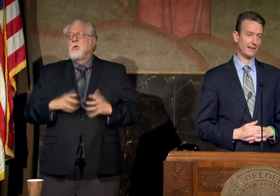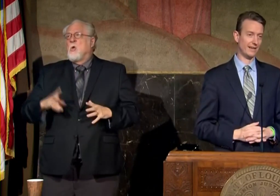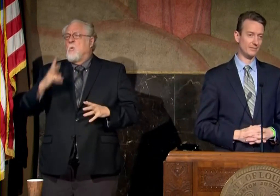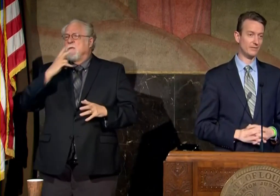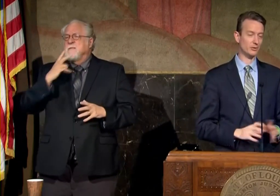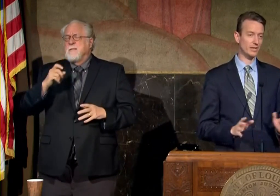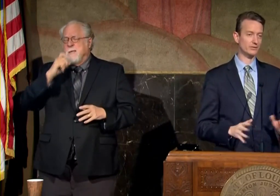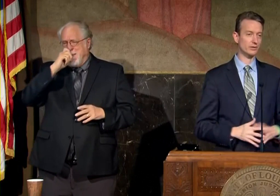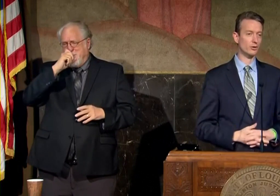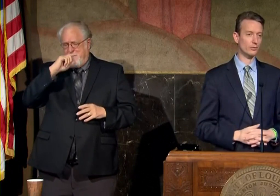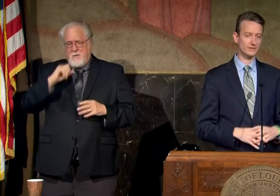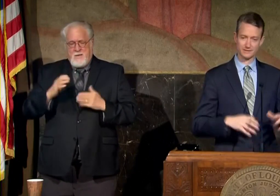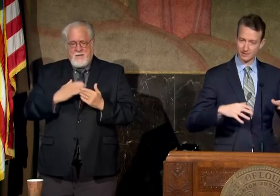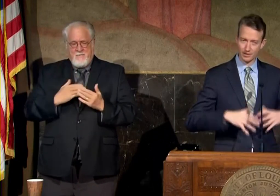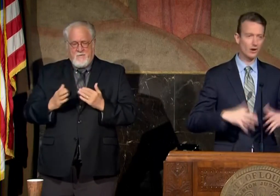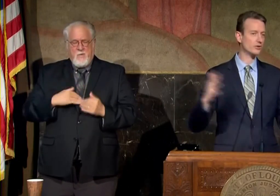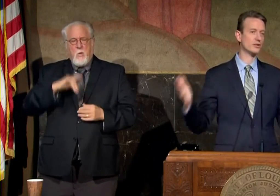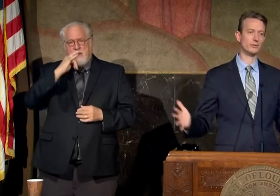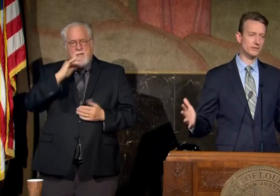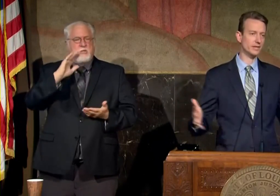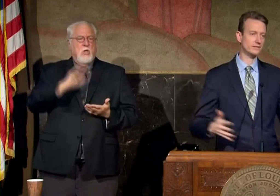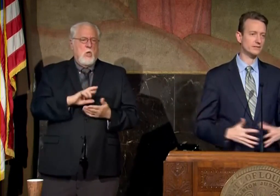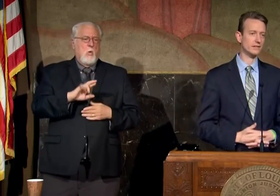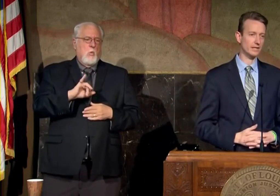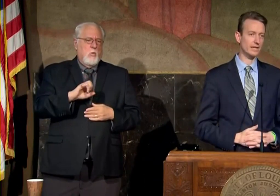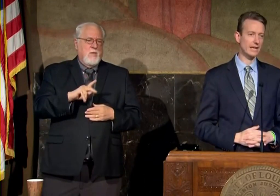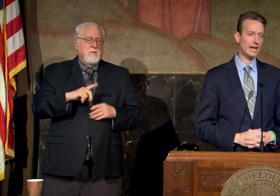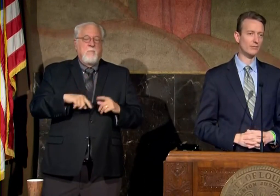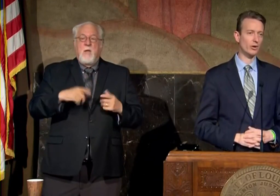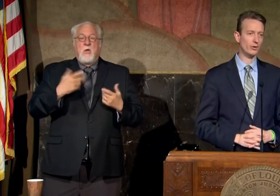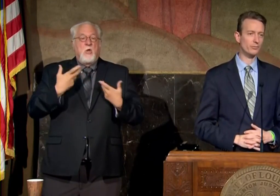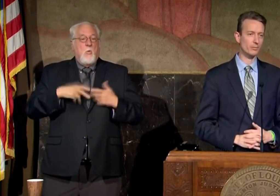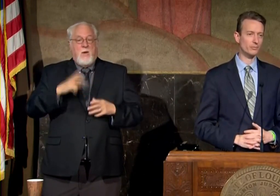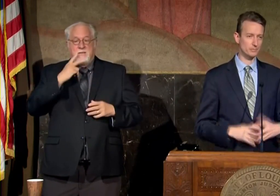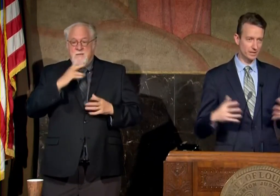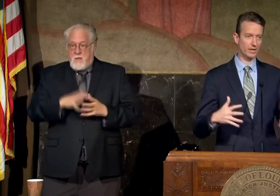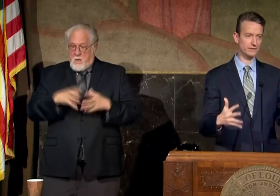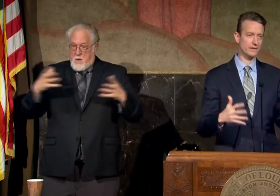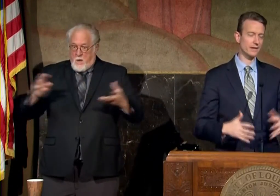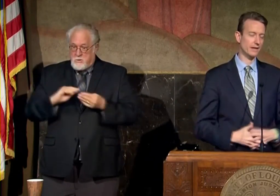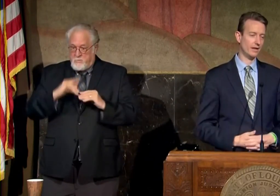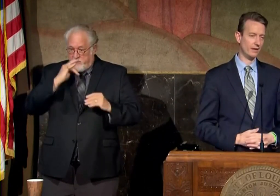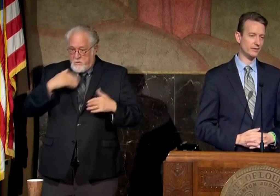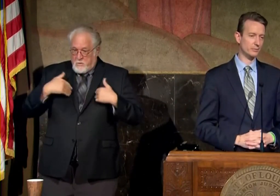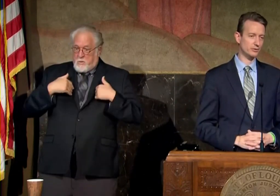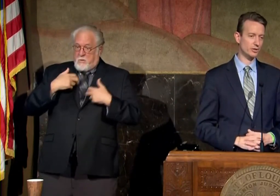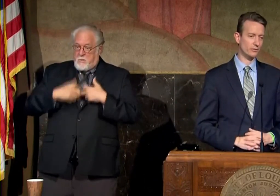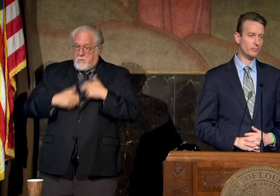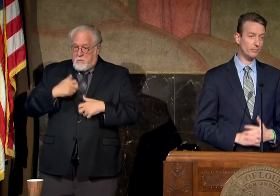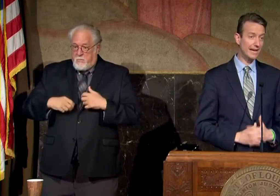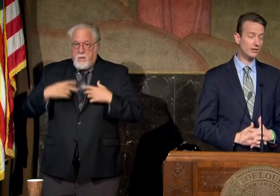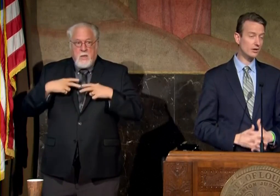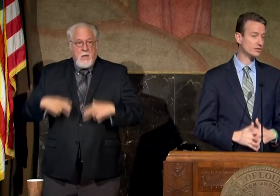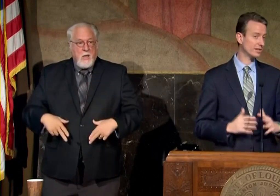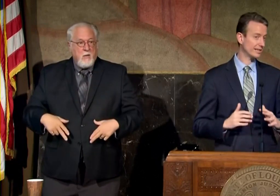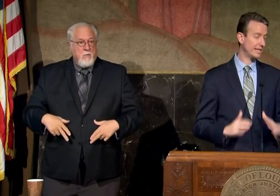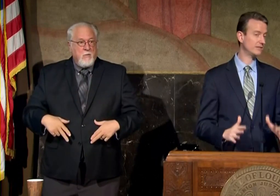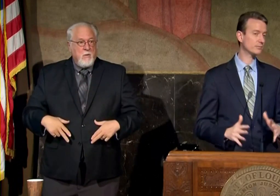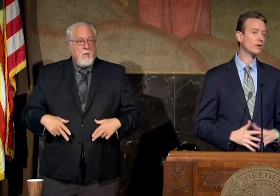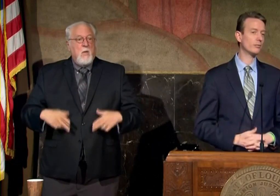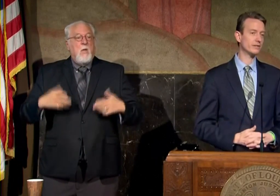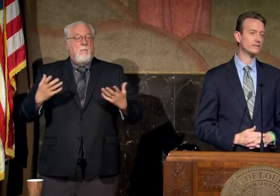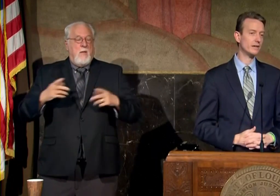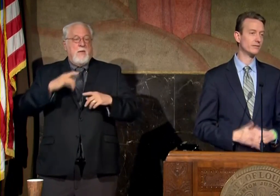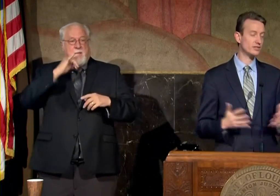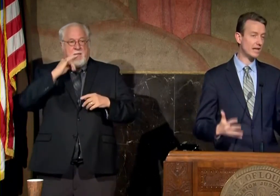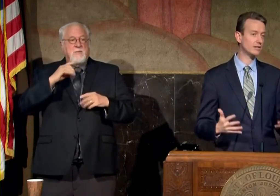uh even though kids are at lower risk is a large number of kids that suddenly have more health problems because of exposure to covet but by and large kids